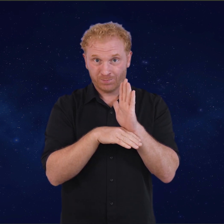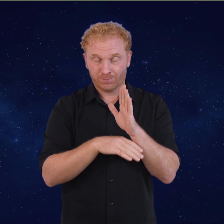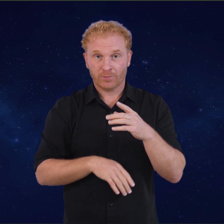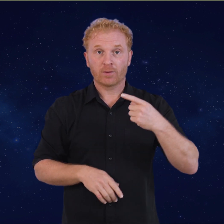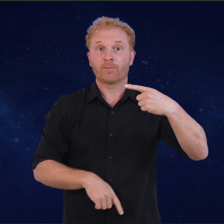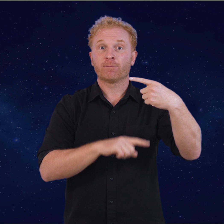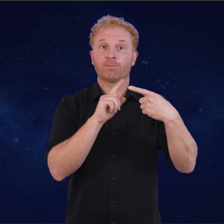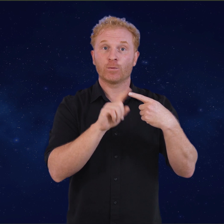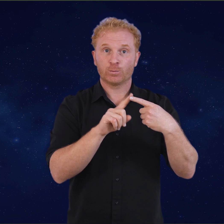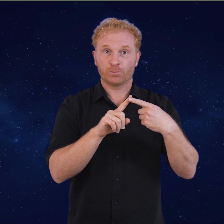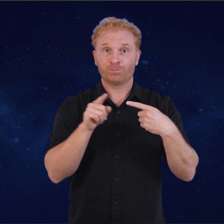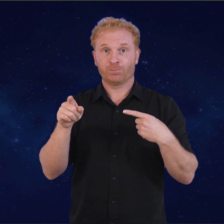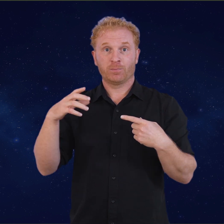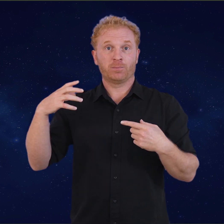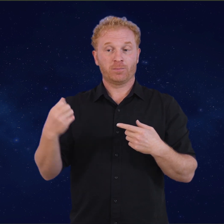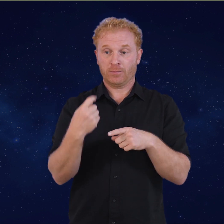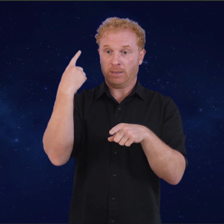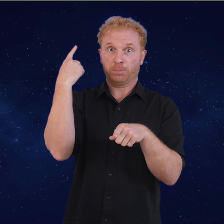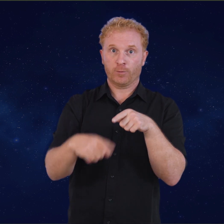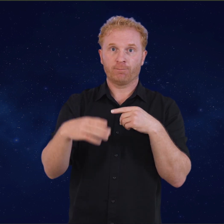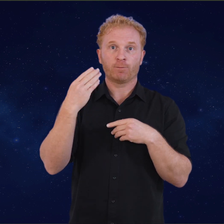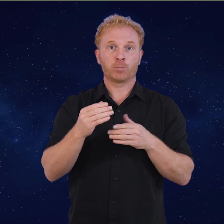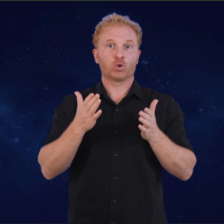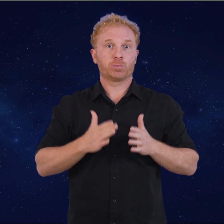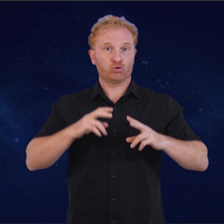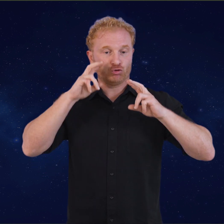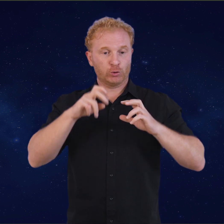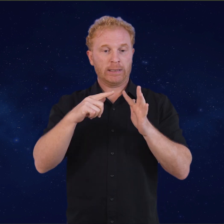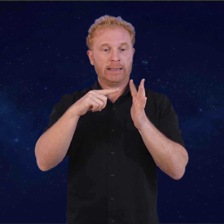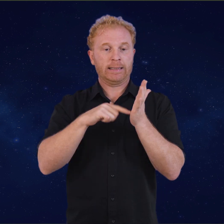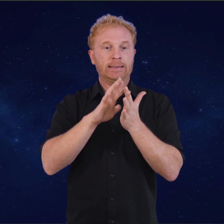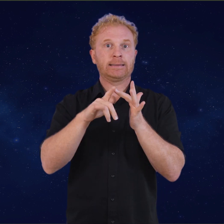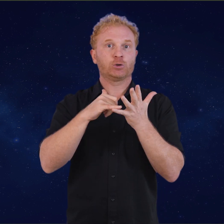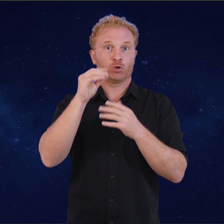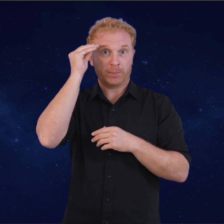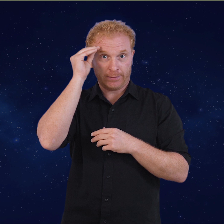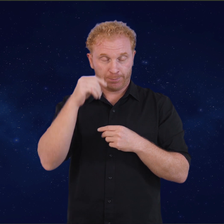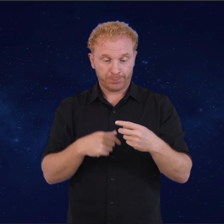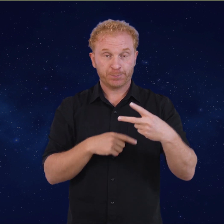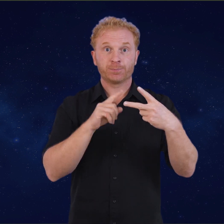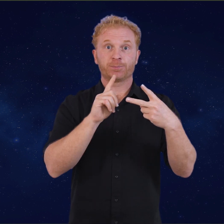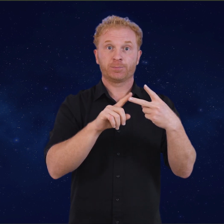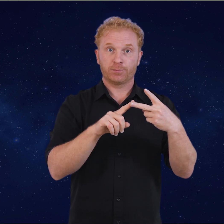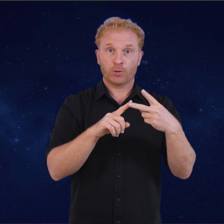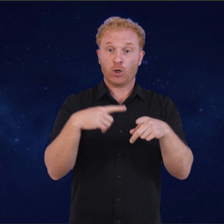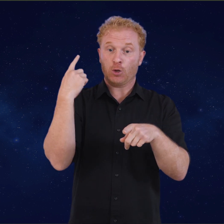Number one, have approval from a Human Research Ethics Committee. Two,